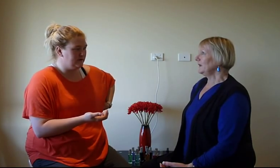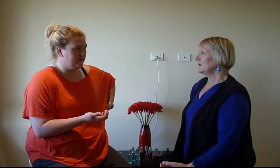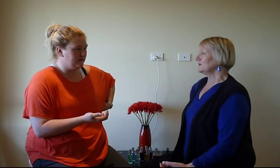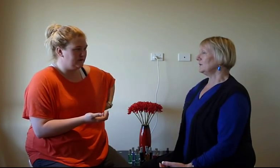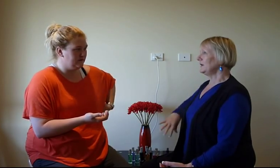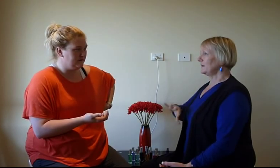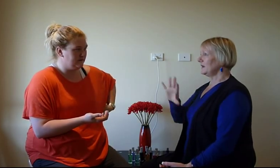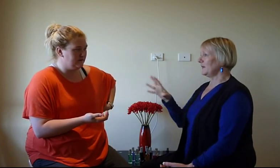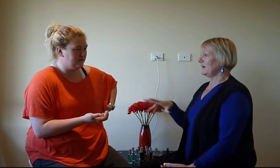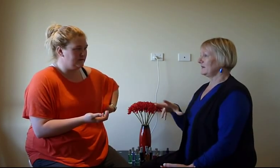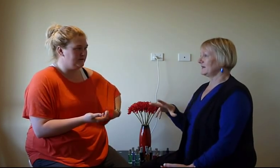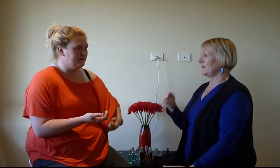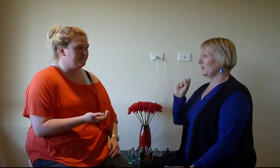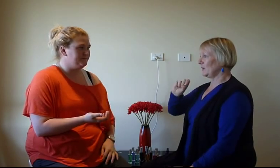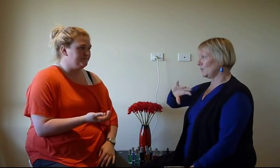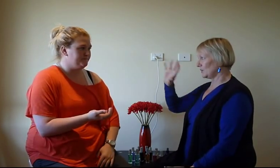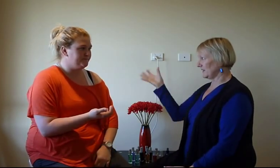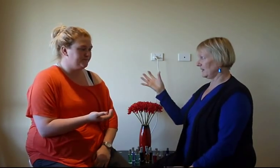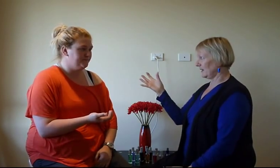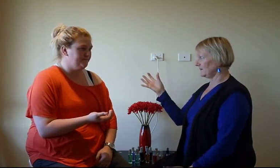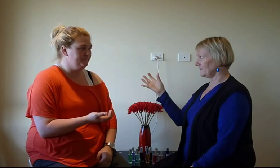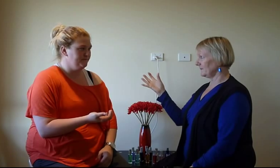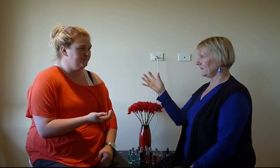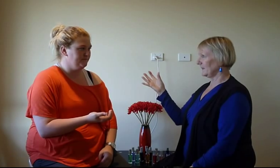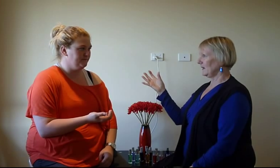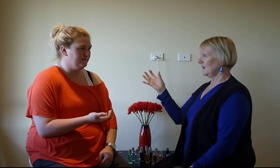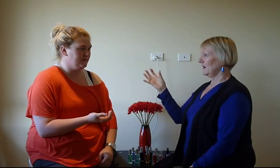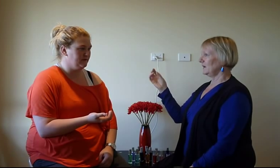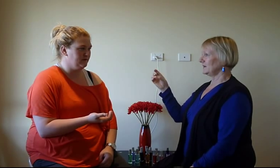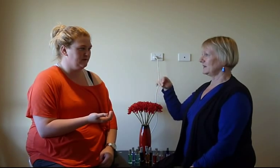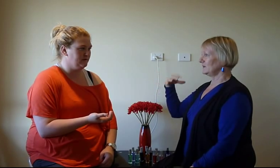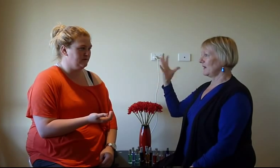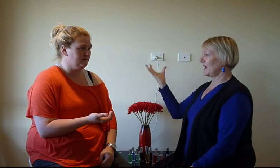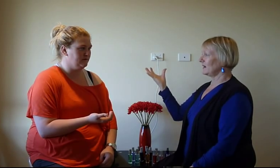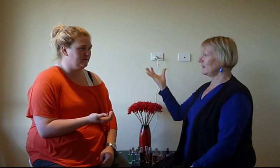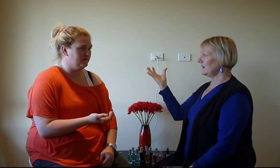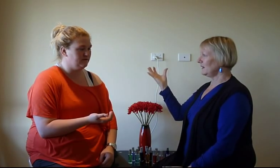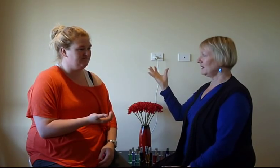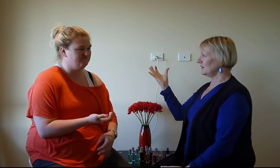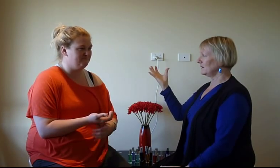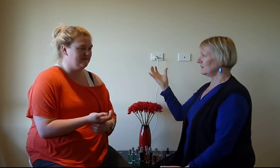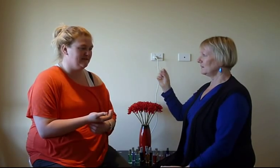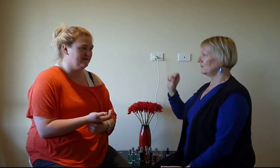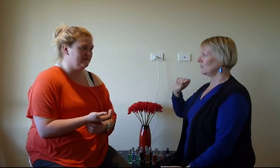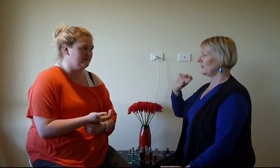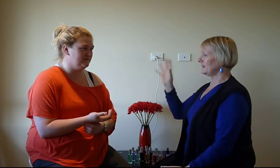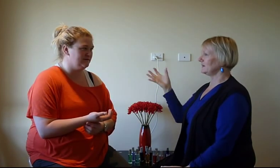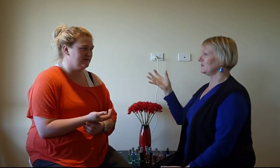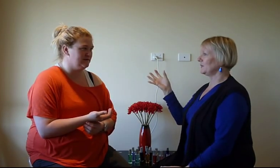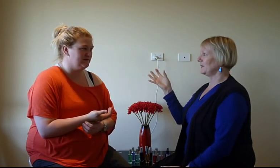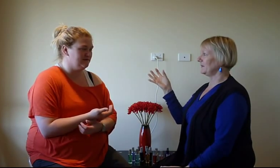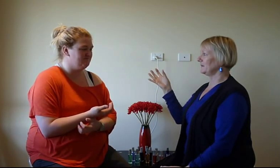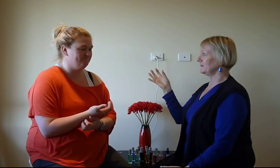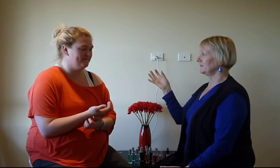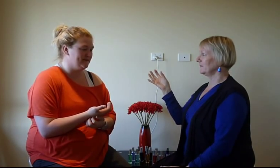So when you think about this stomach when you walked in there, is there still anger there? No. What about disappointment? No.